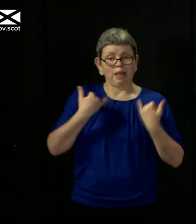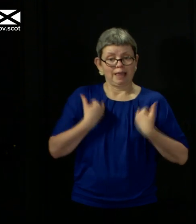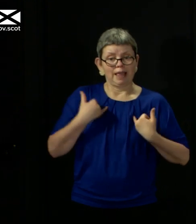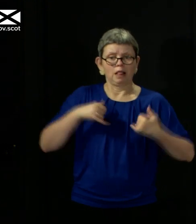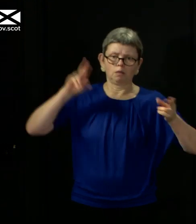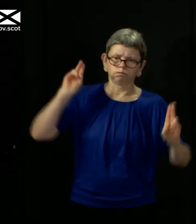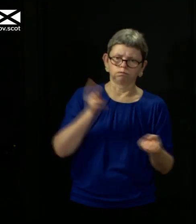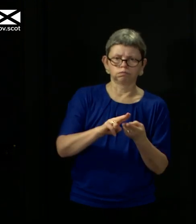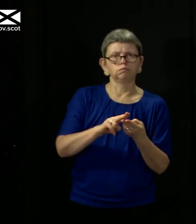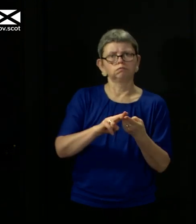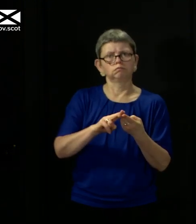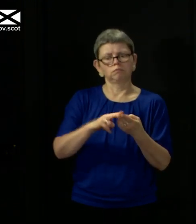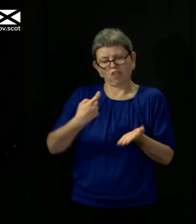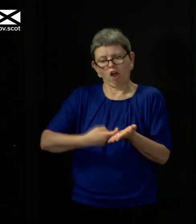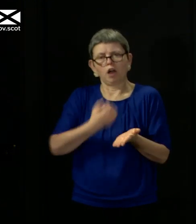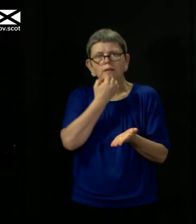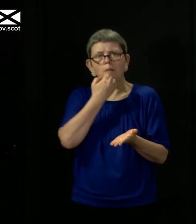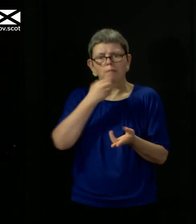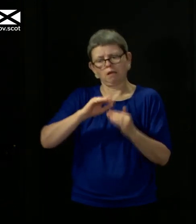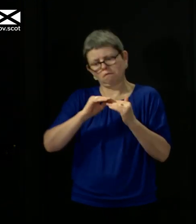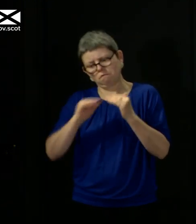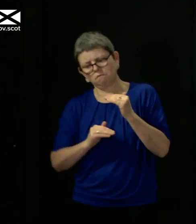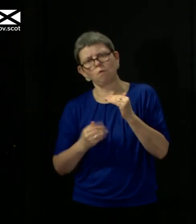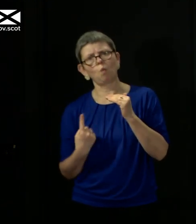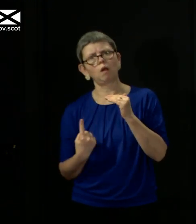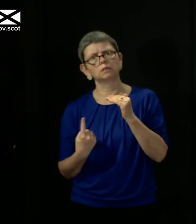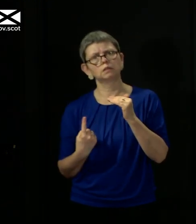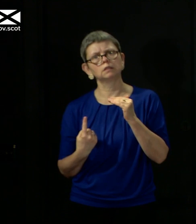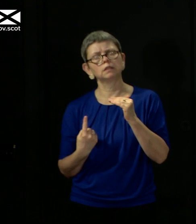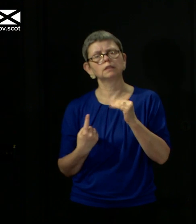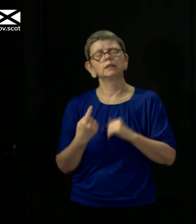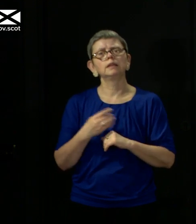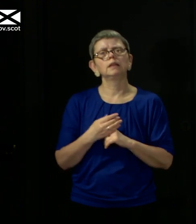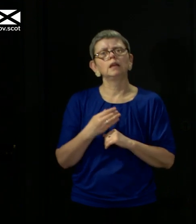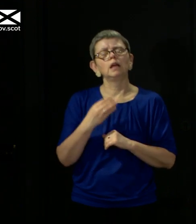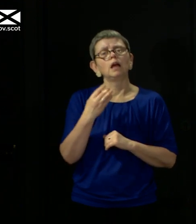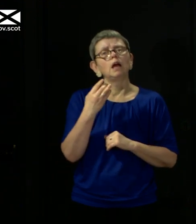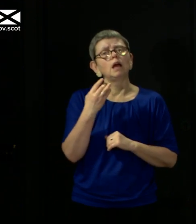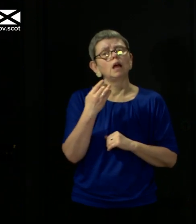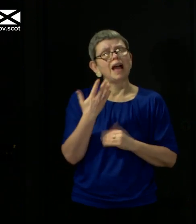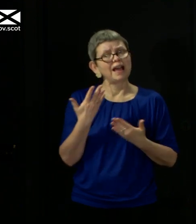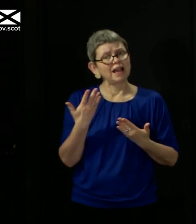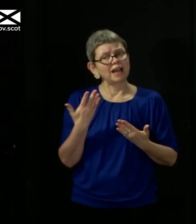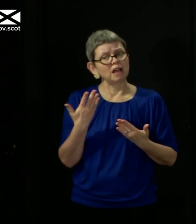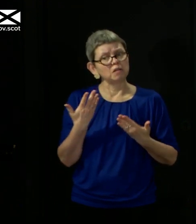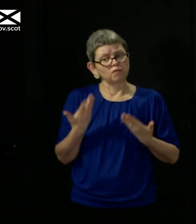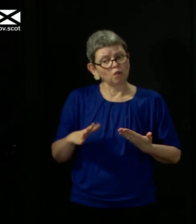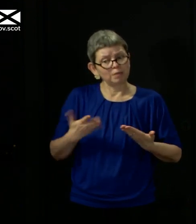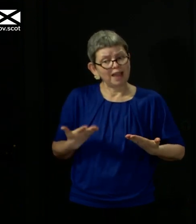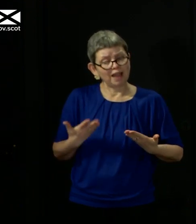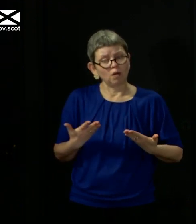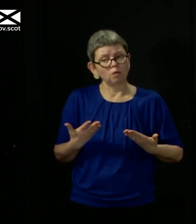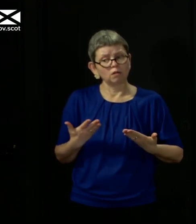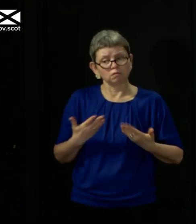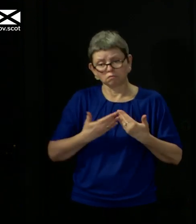as far below one as possible, and to make sure that whatever we do now, moving from the position right now into